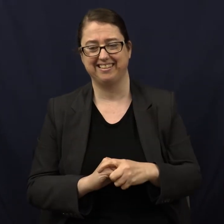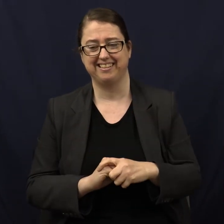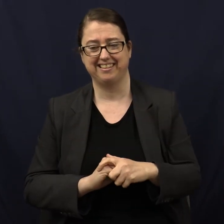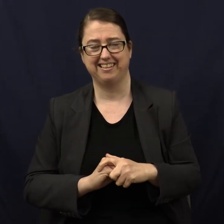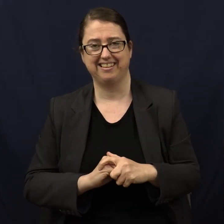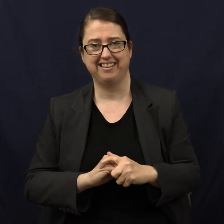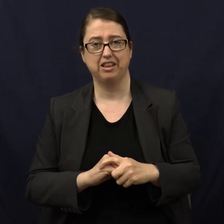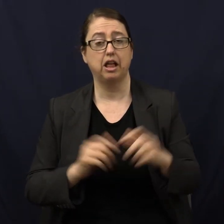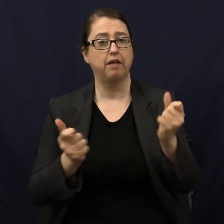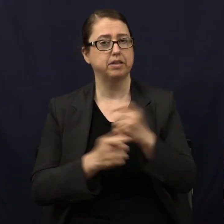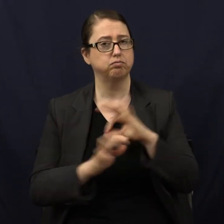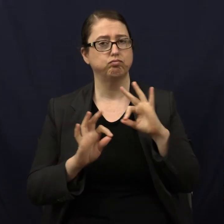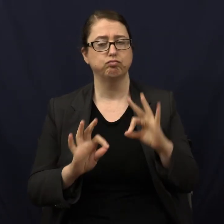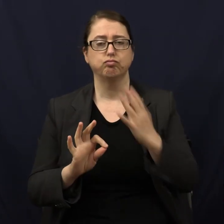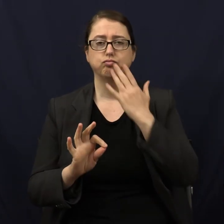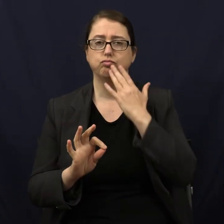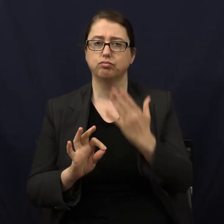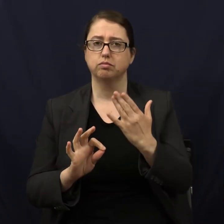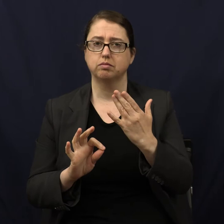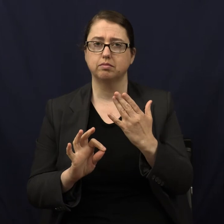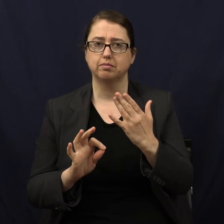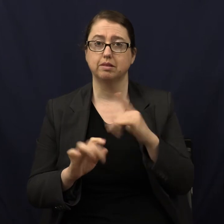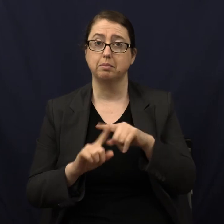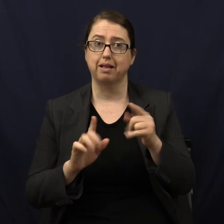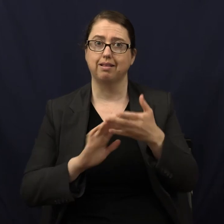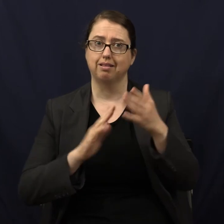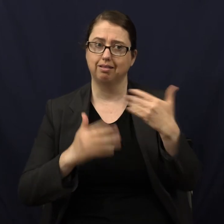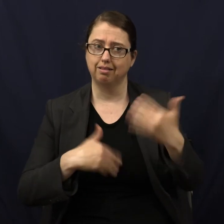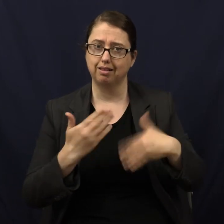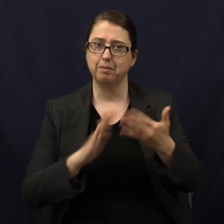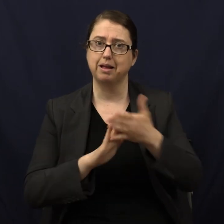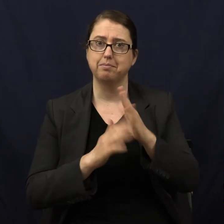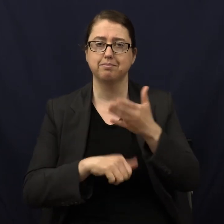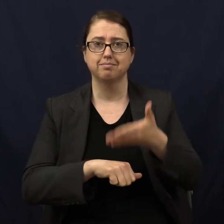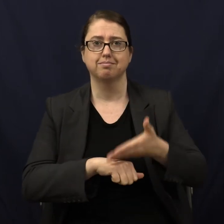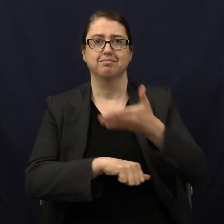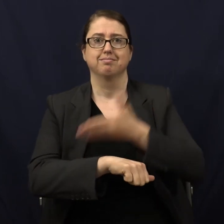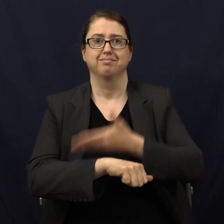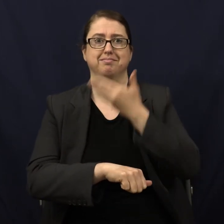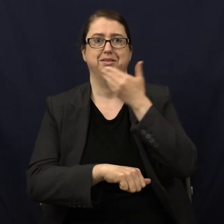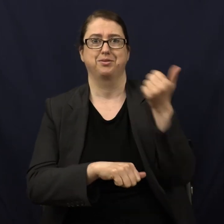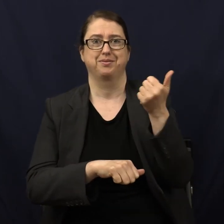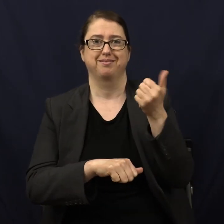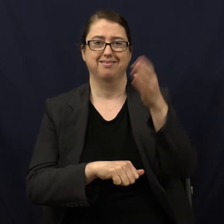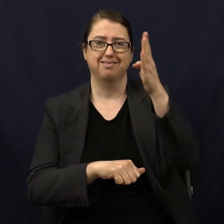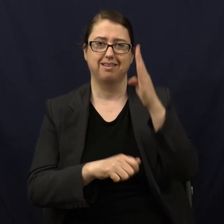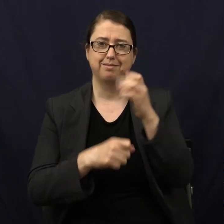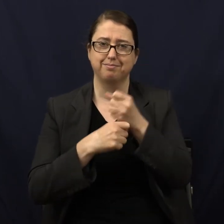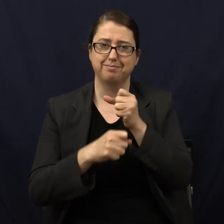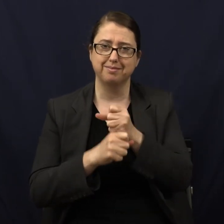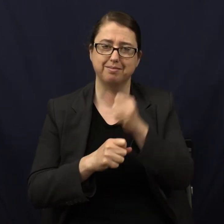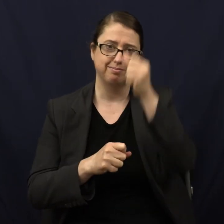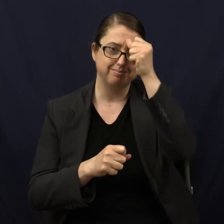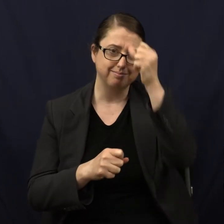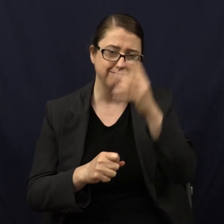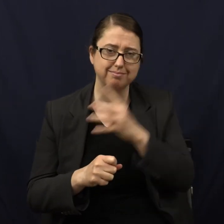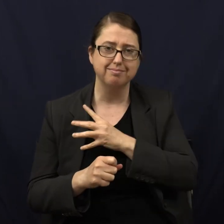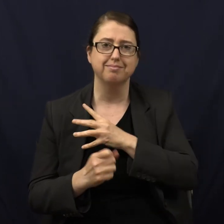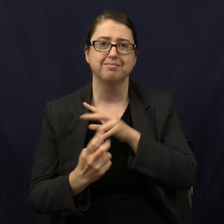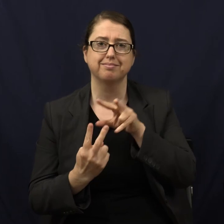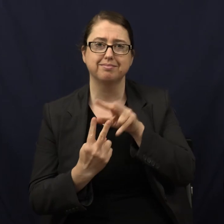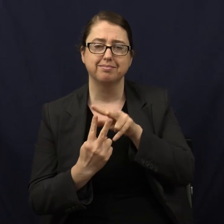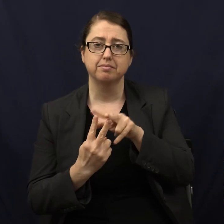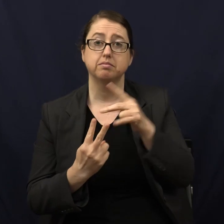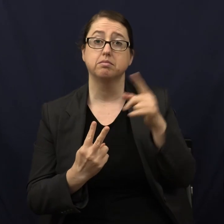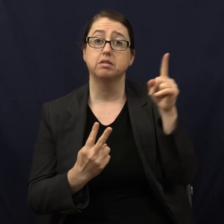So everything was good, but then it got even better, right? God created man, human beings. And when did